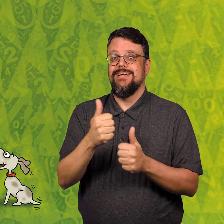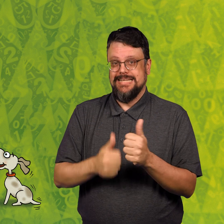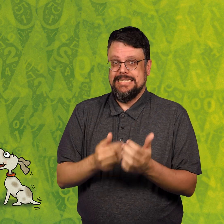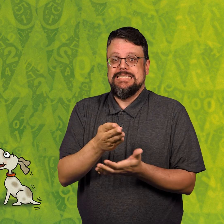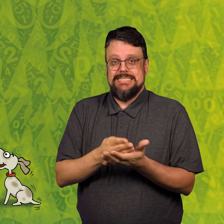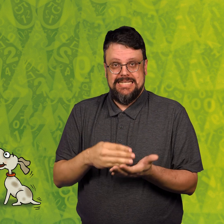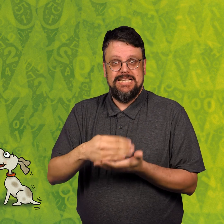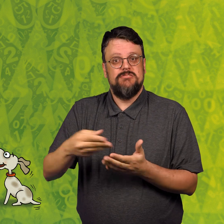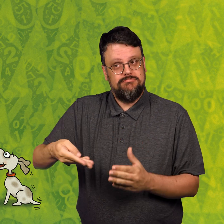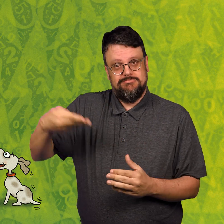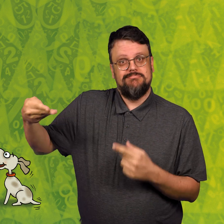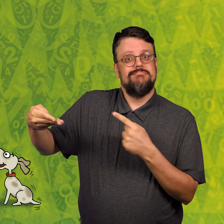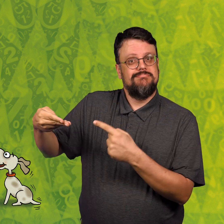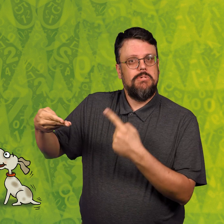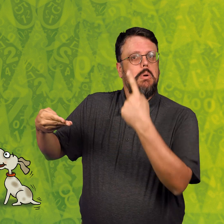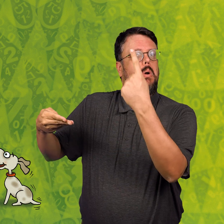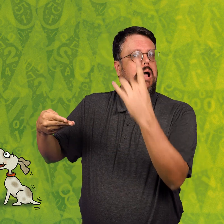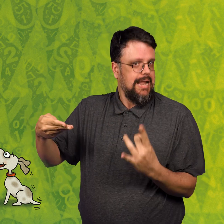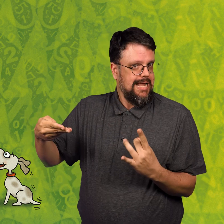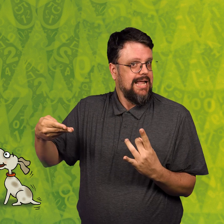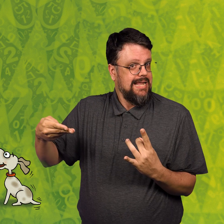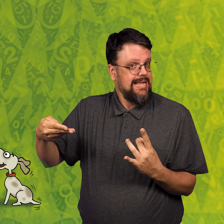Each slice is one-eighth of the pie.